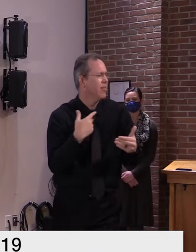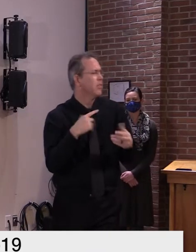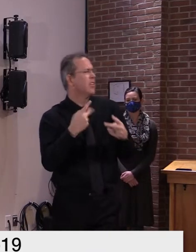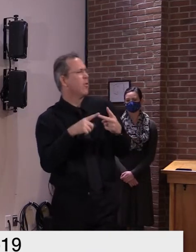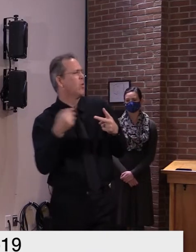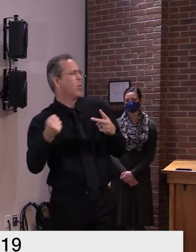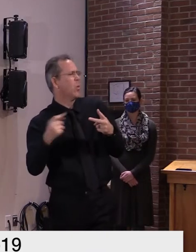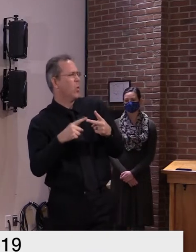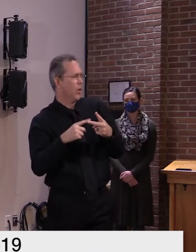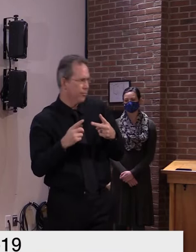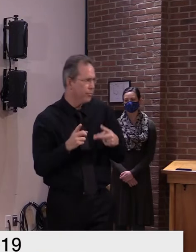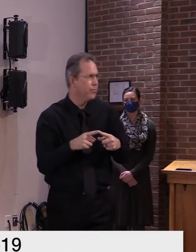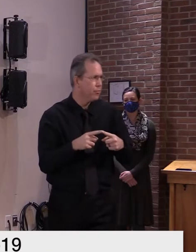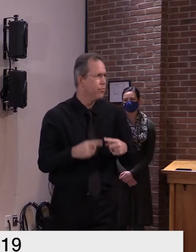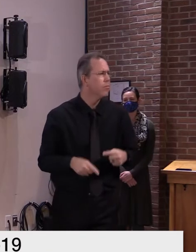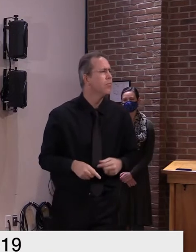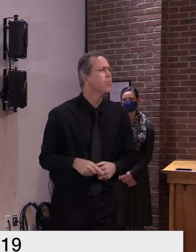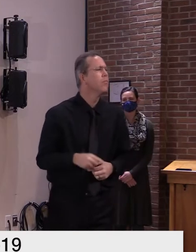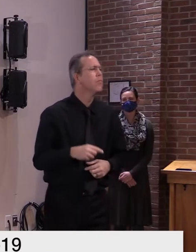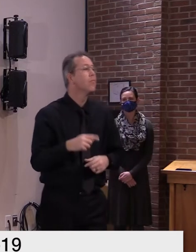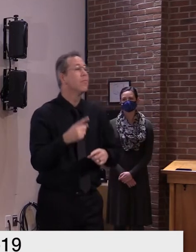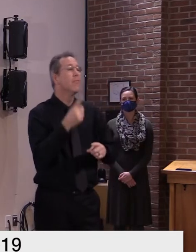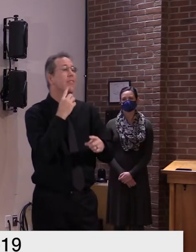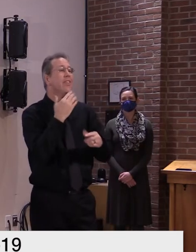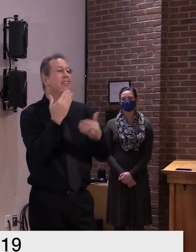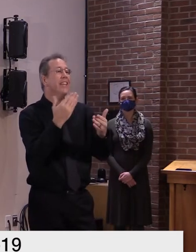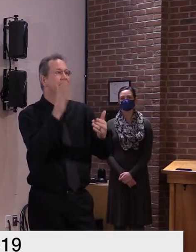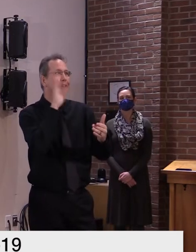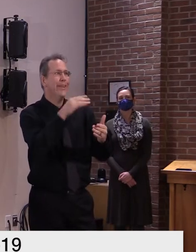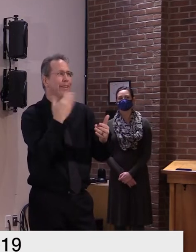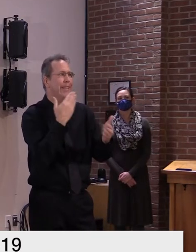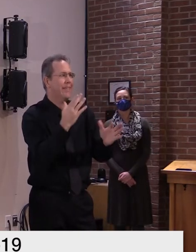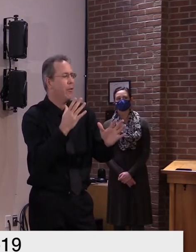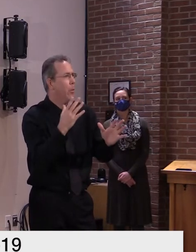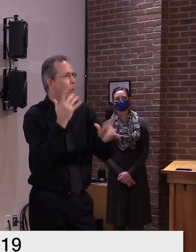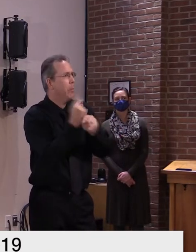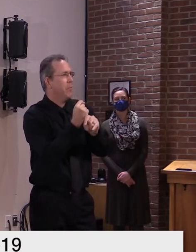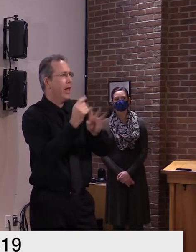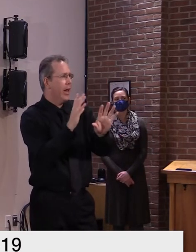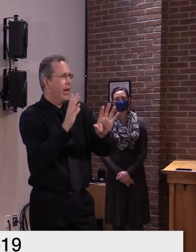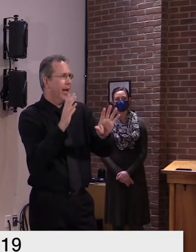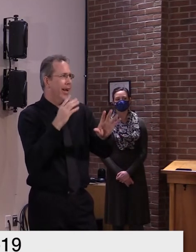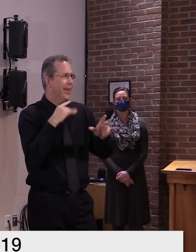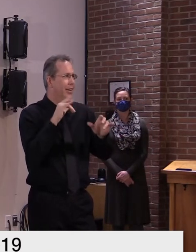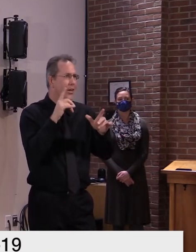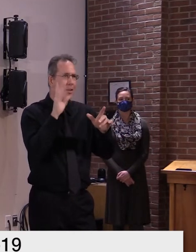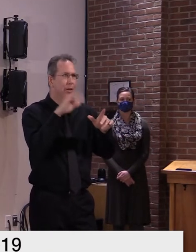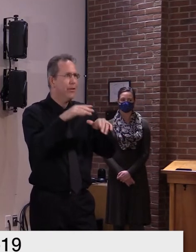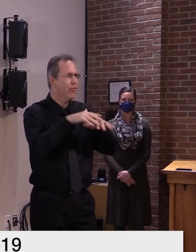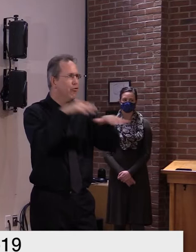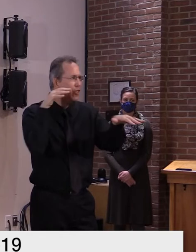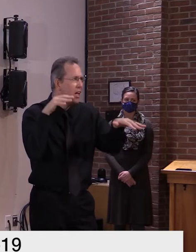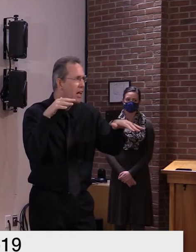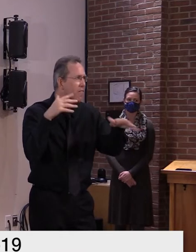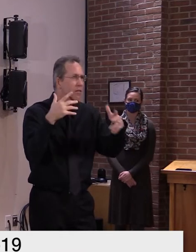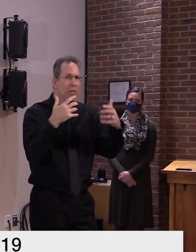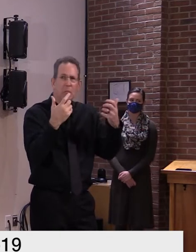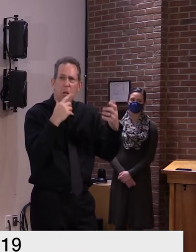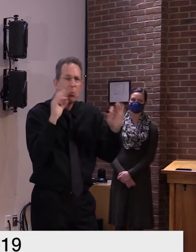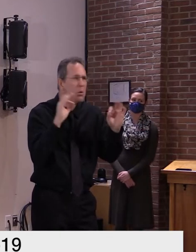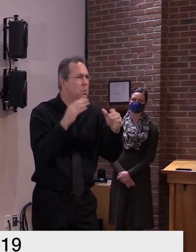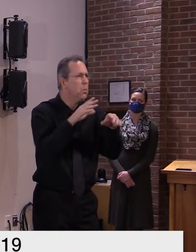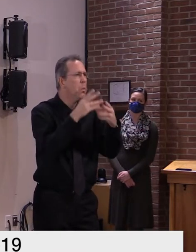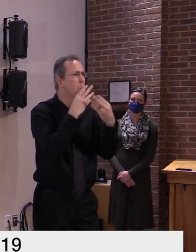myself it didn't seem as though there was much traffic on our on our highways and uh and and the data thus far